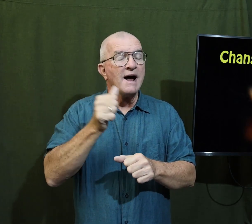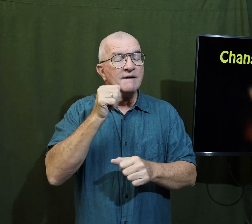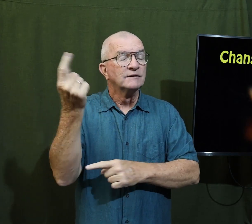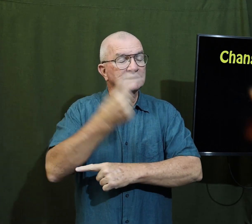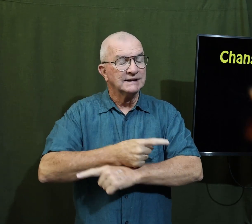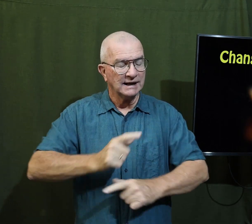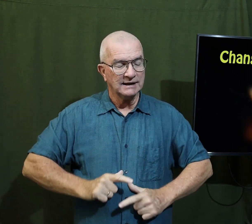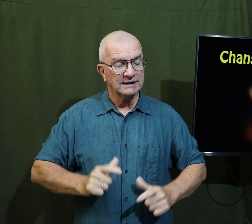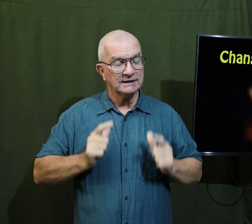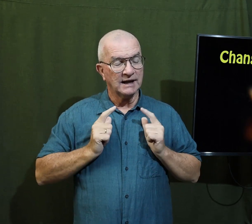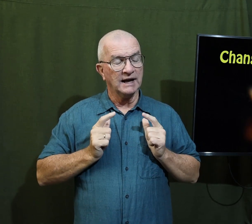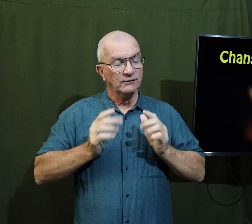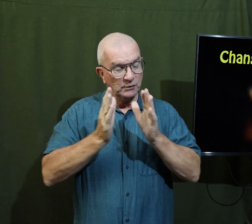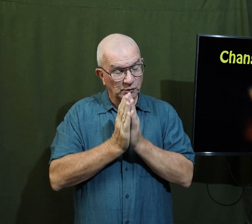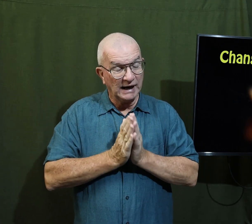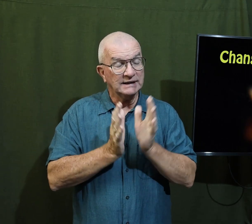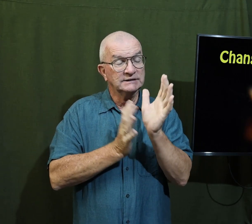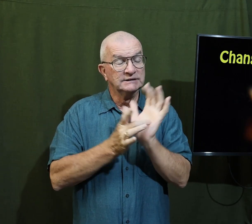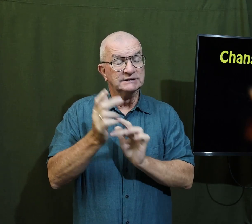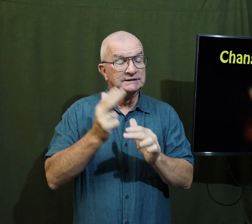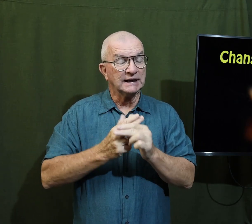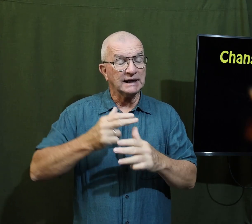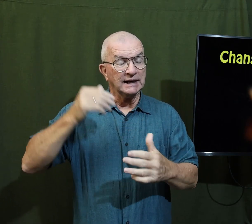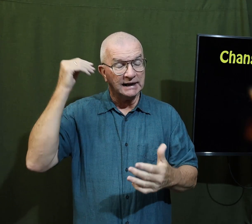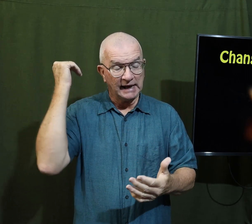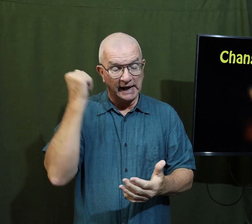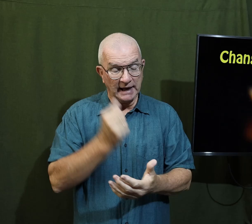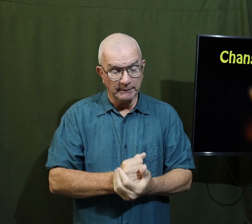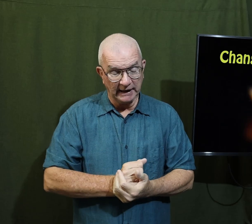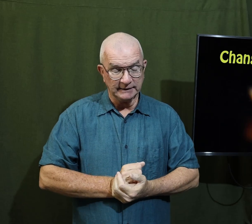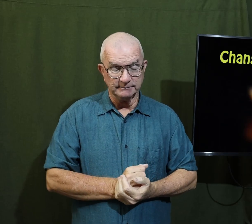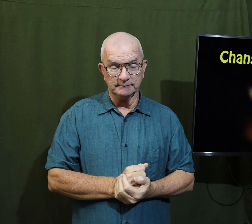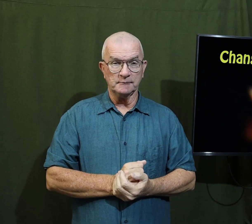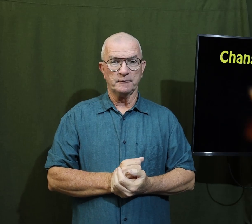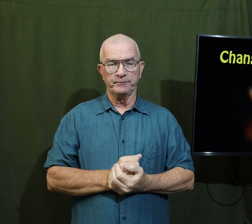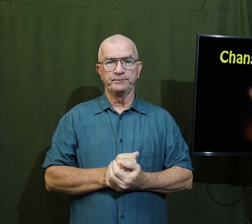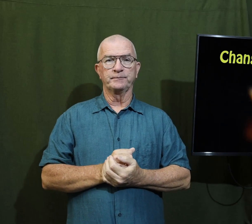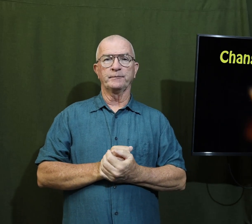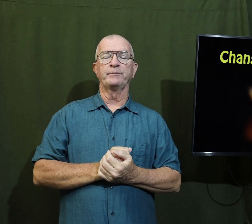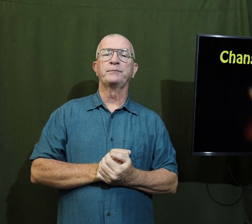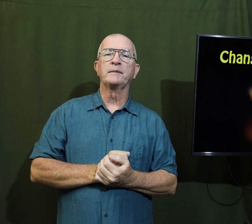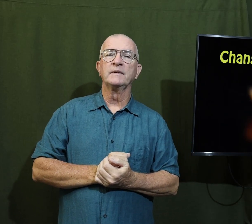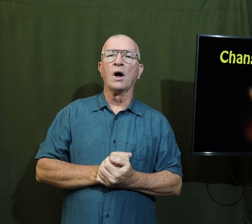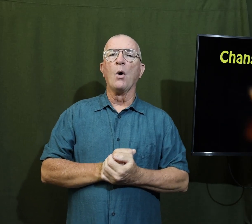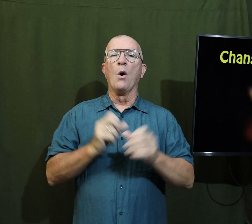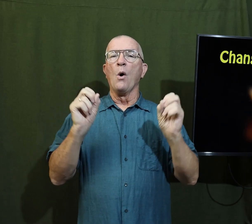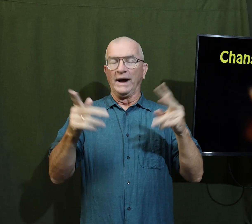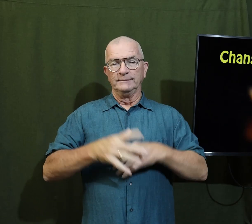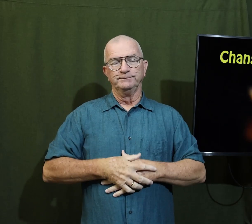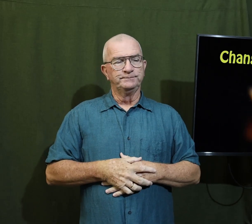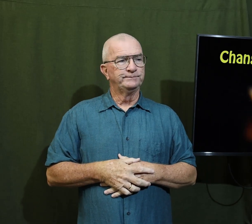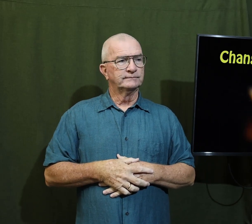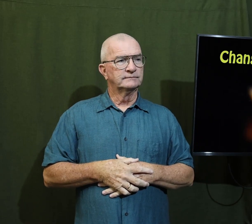use it every day in everyday life. We pray in Jesus' name. Amen. Okay.